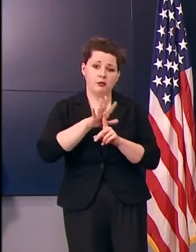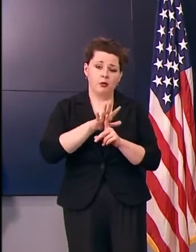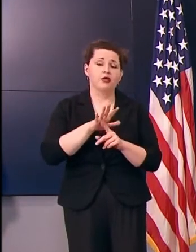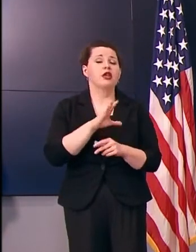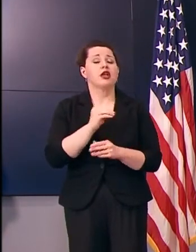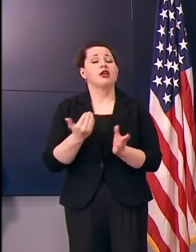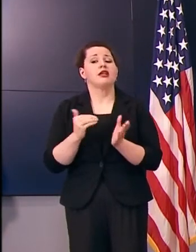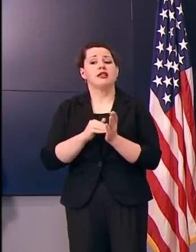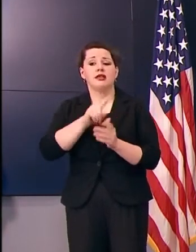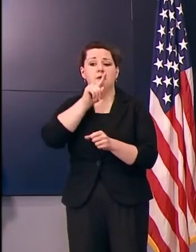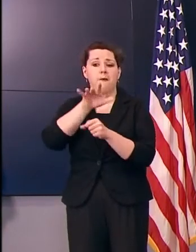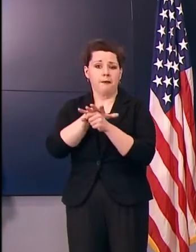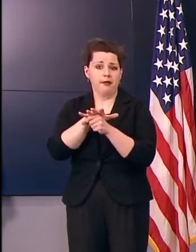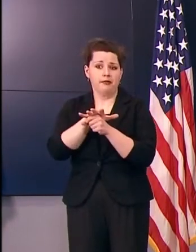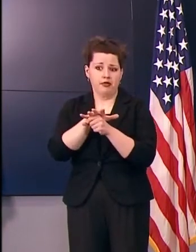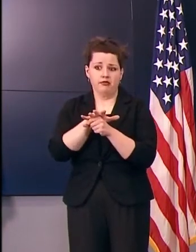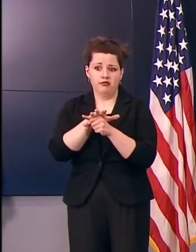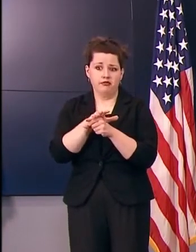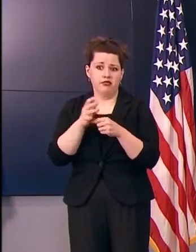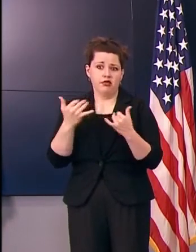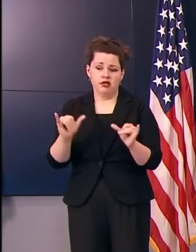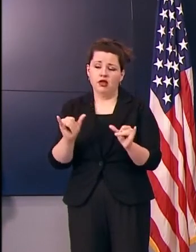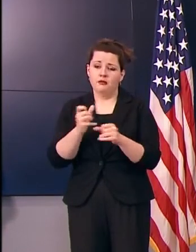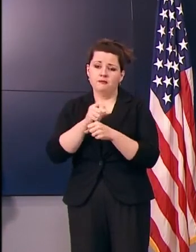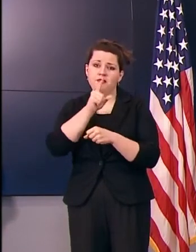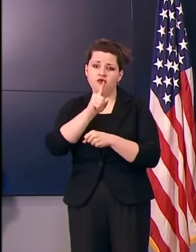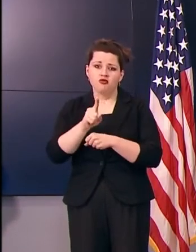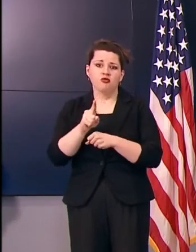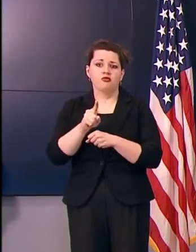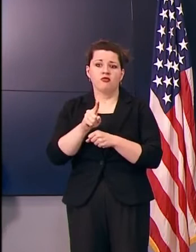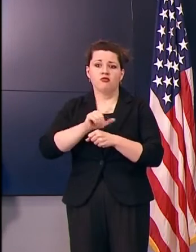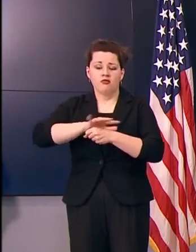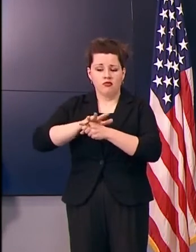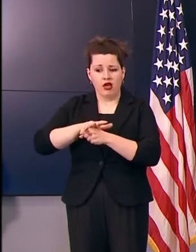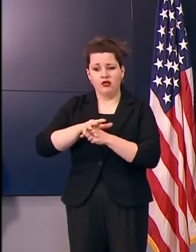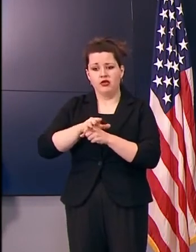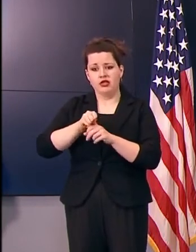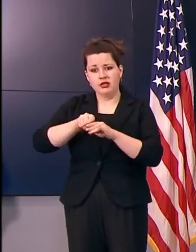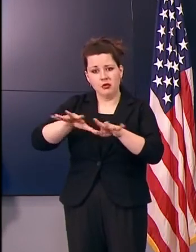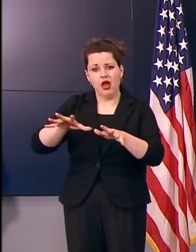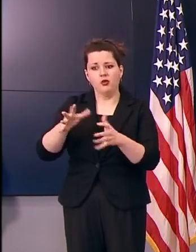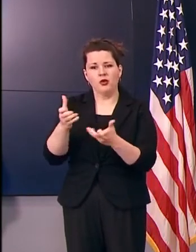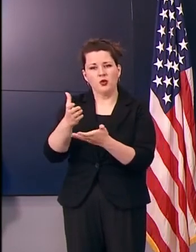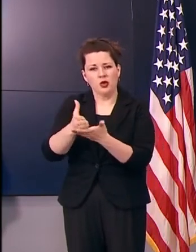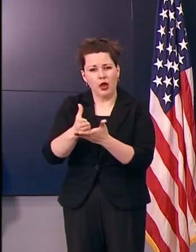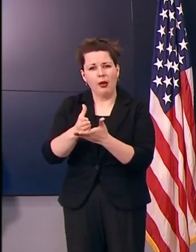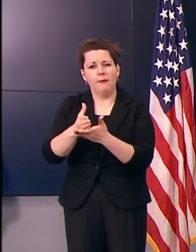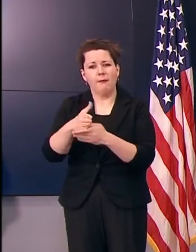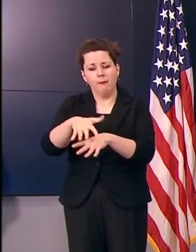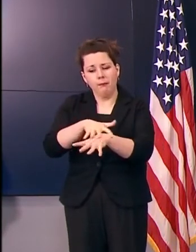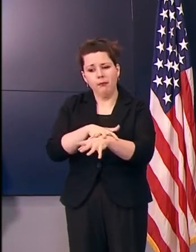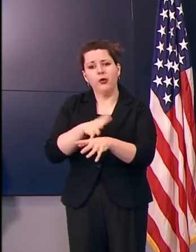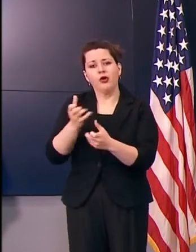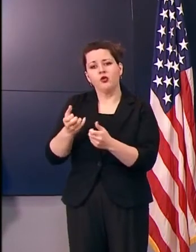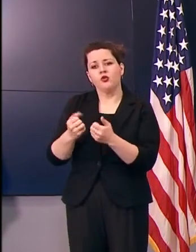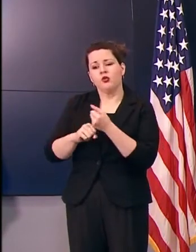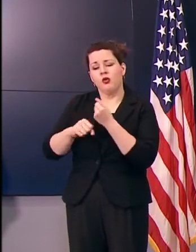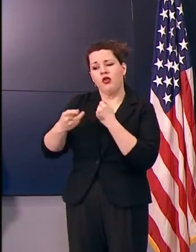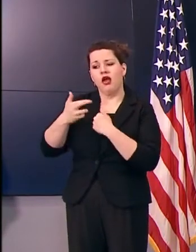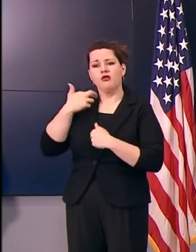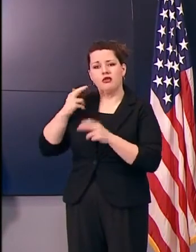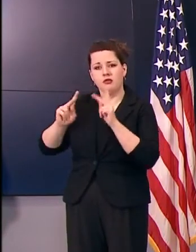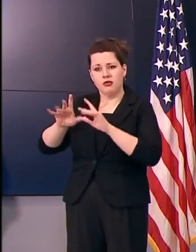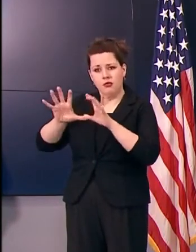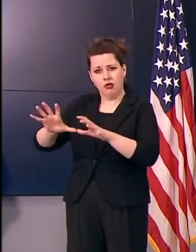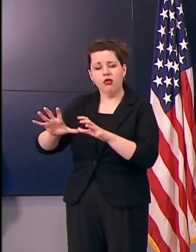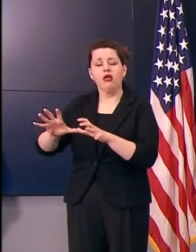our commitment remains to making sure that we stop the spread of this virus as much as possible, support our vulnerable Iowans, and share as